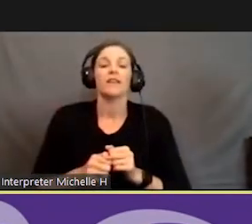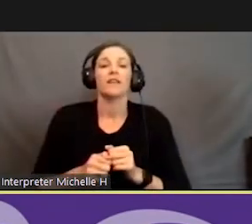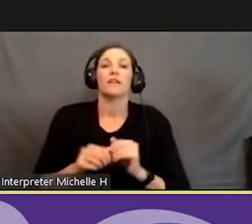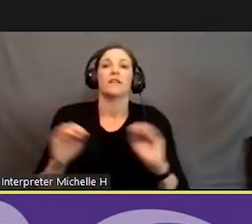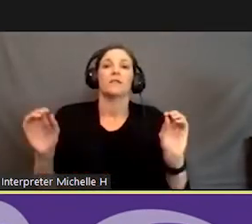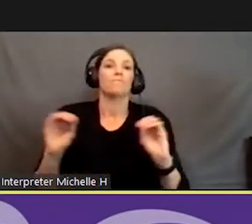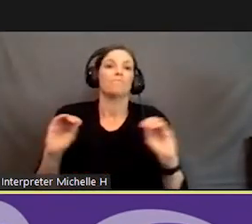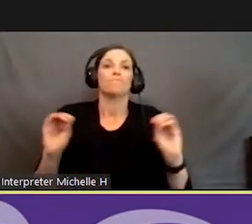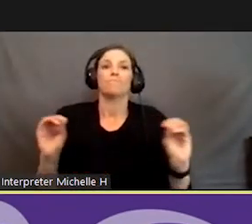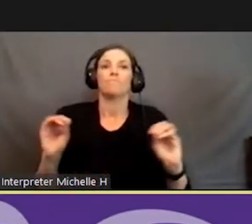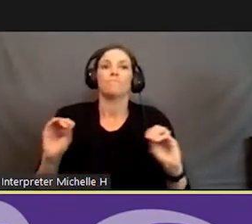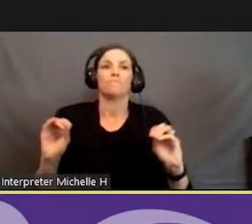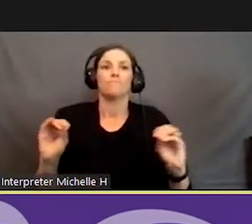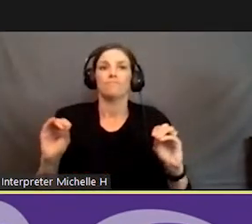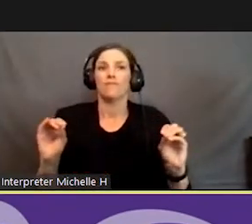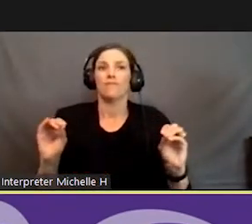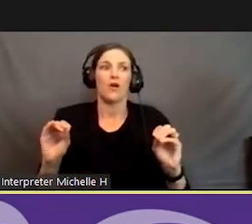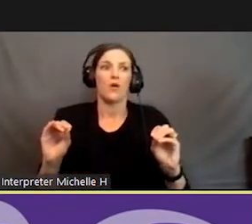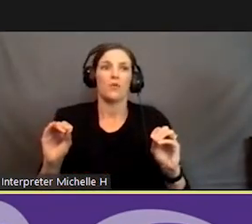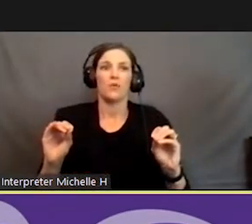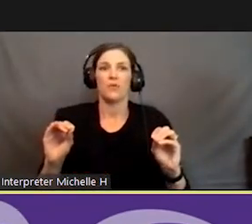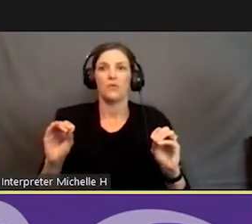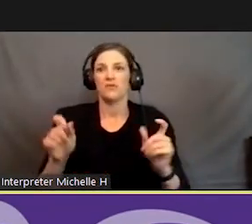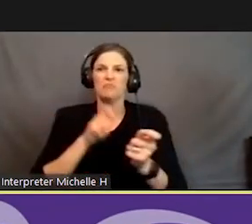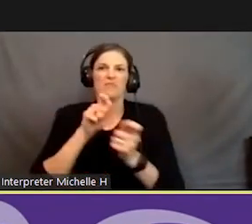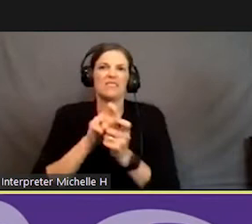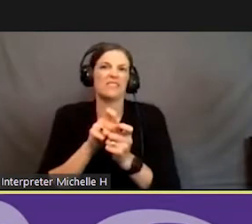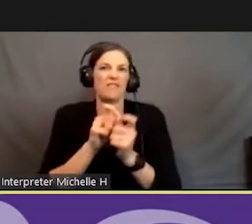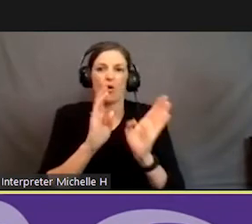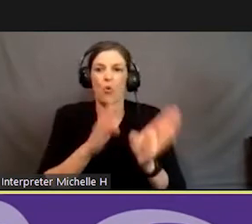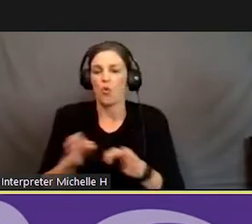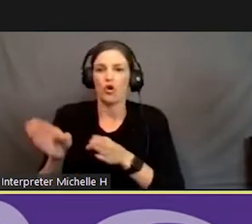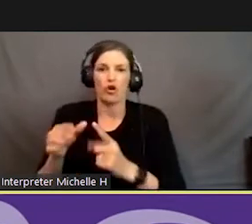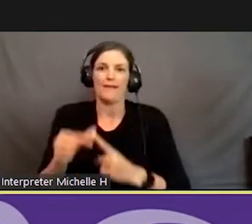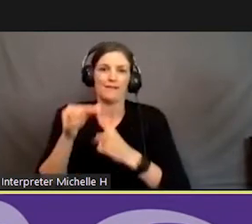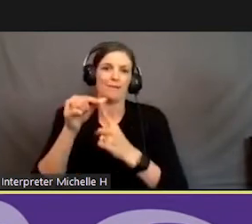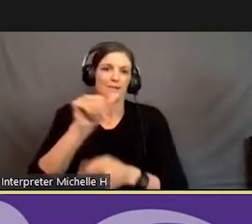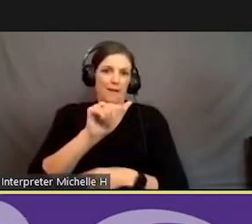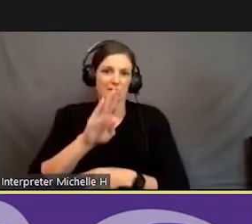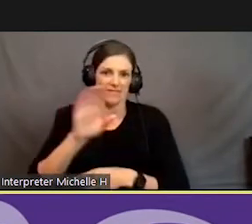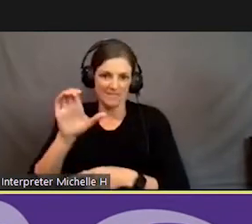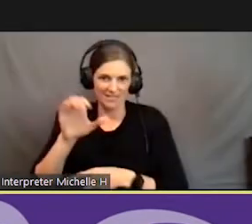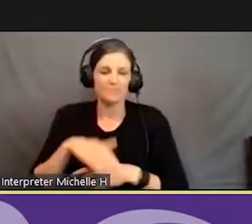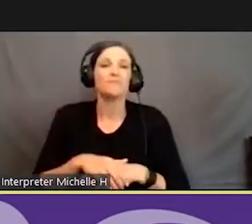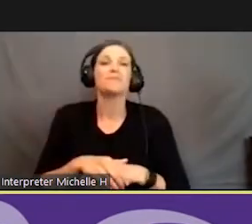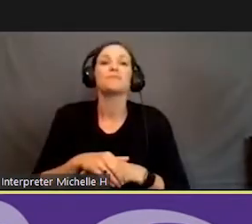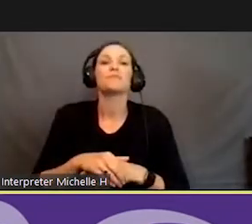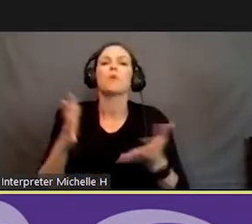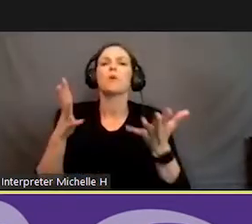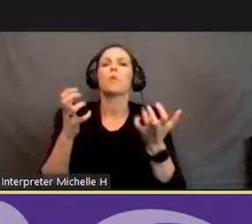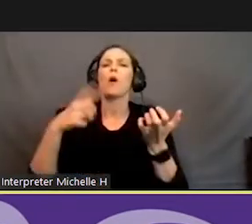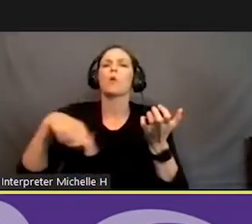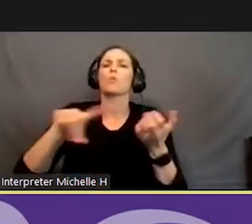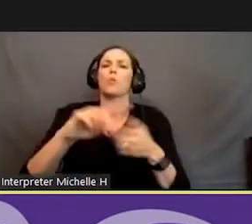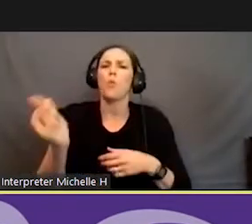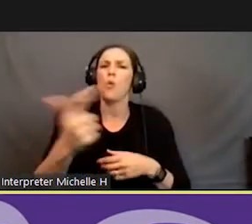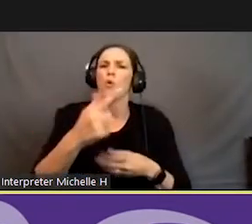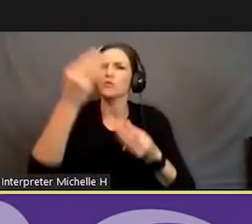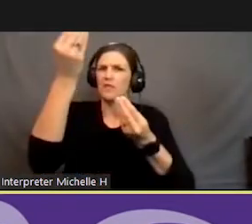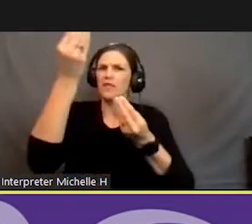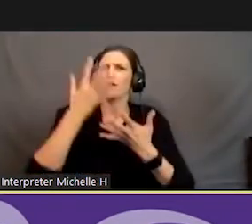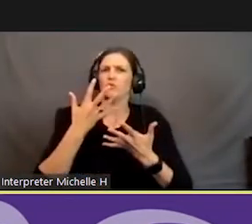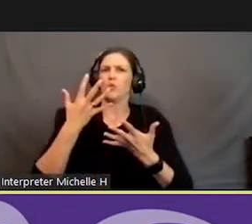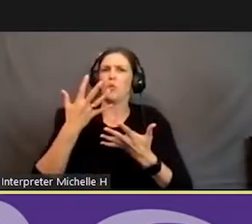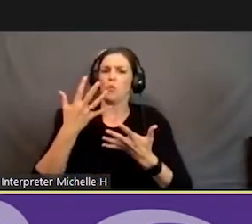no, you know, particular order than that. And we want you all to let us know